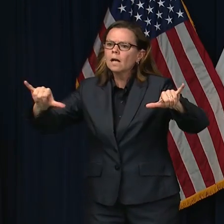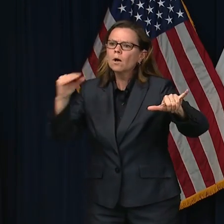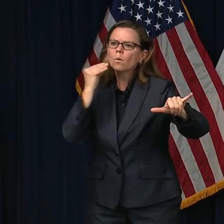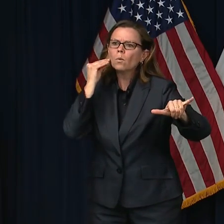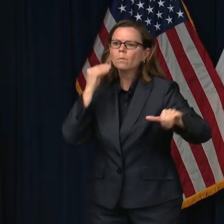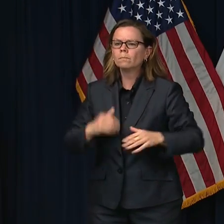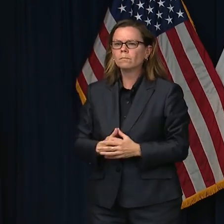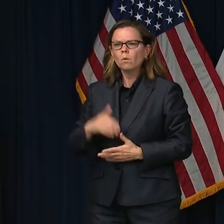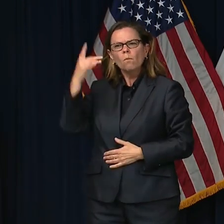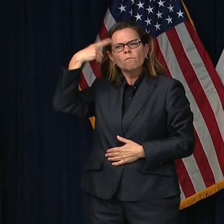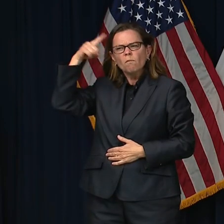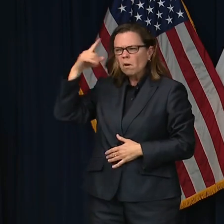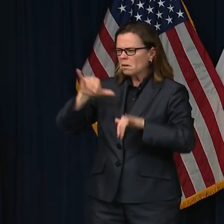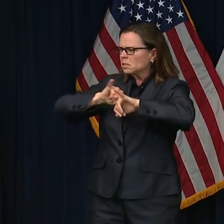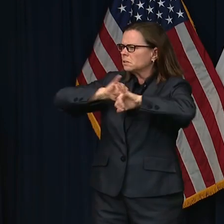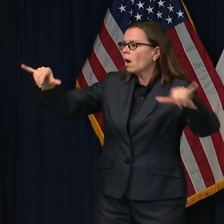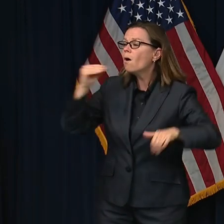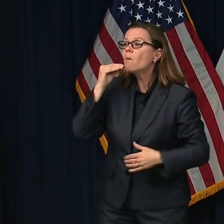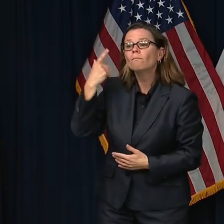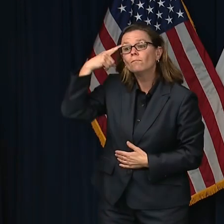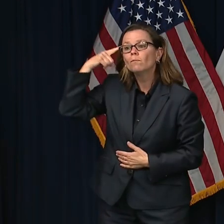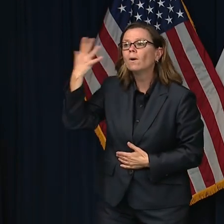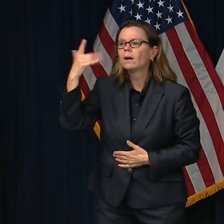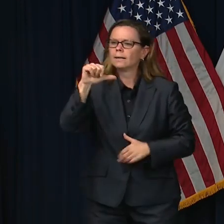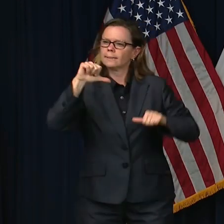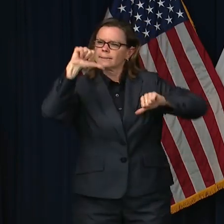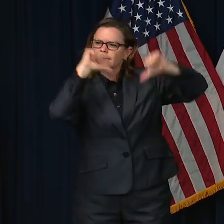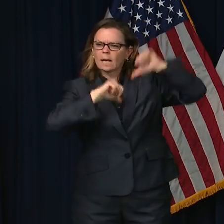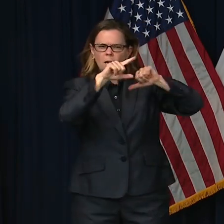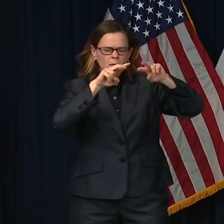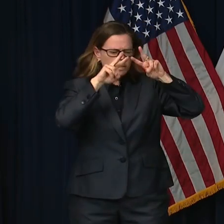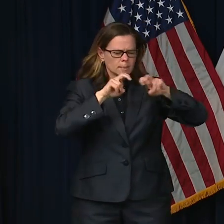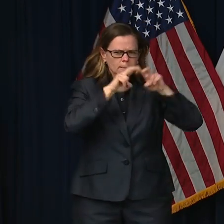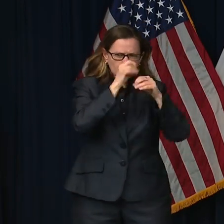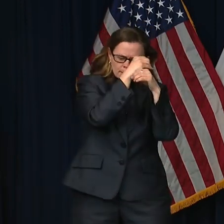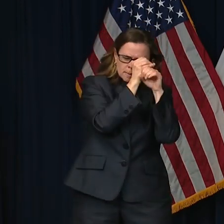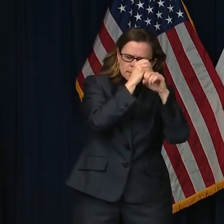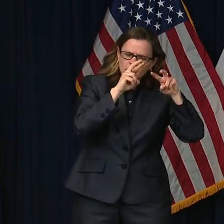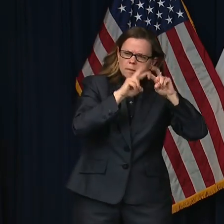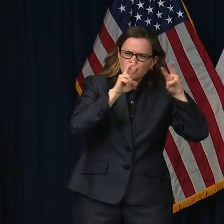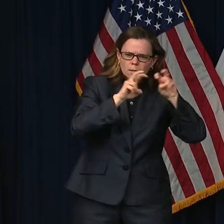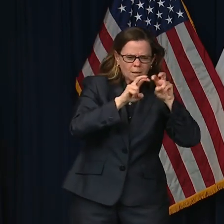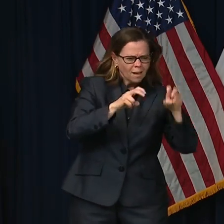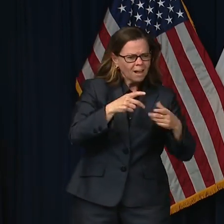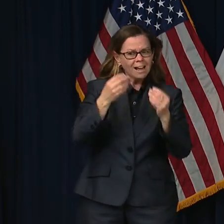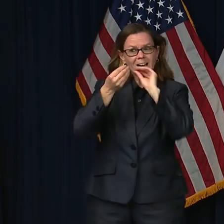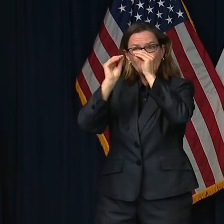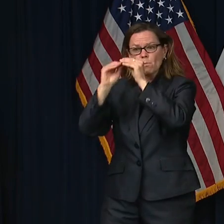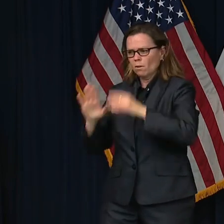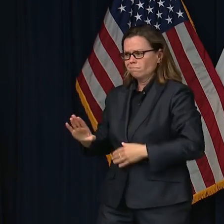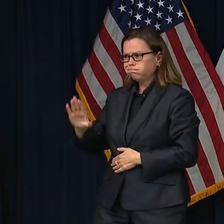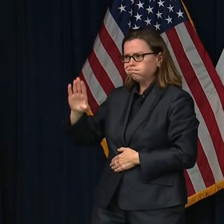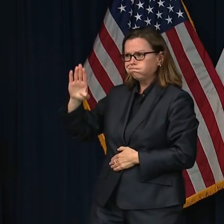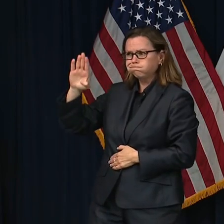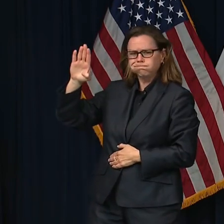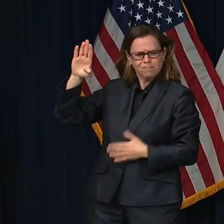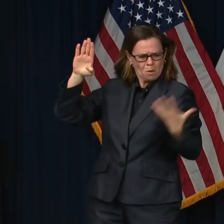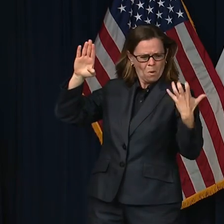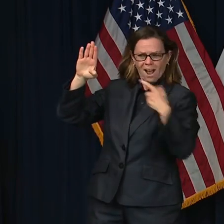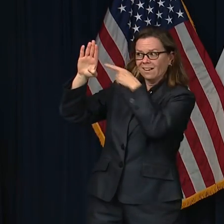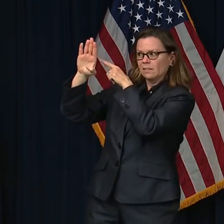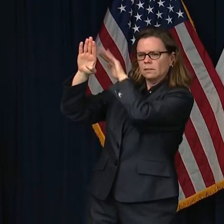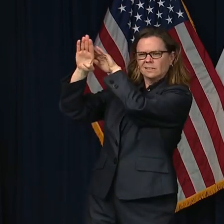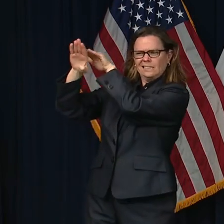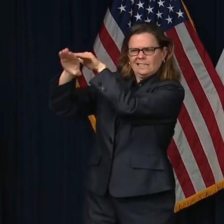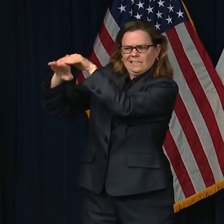and doctors about bending the curve. We've been building up our healthcare capacity, buying personal protective equipment